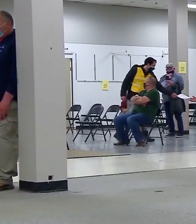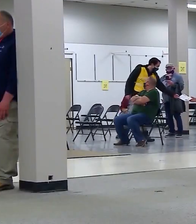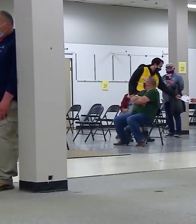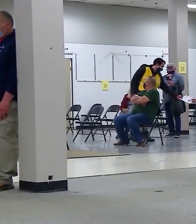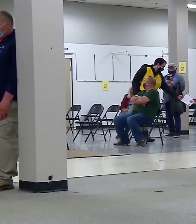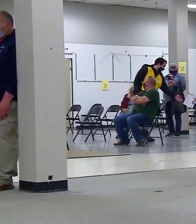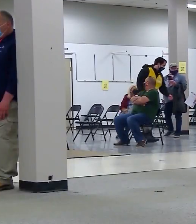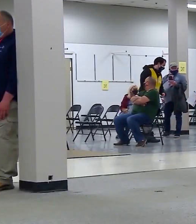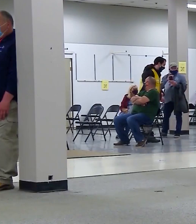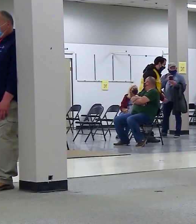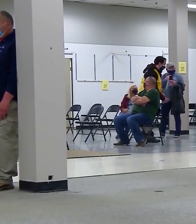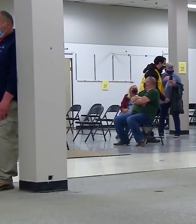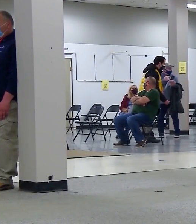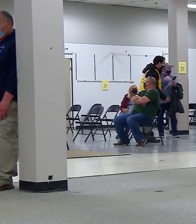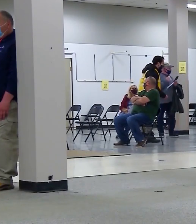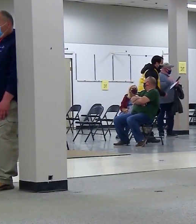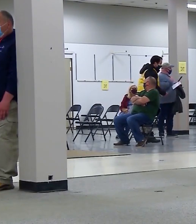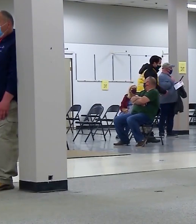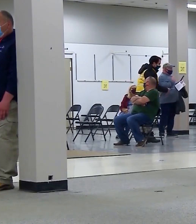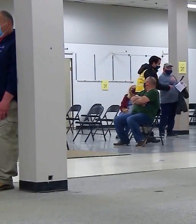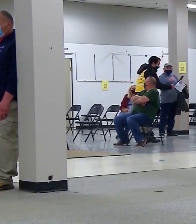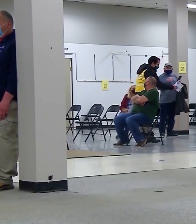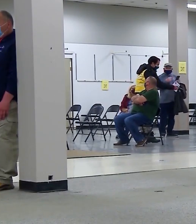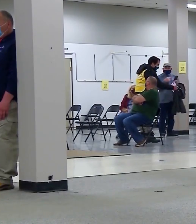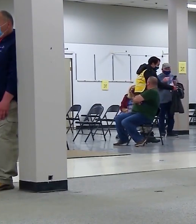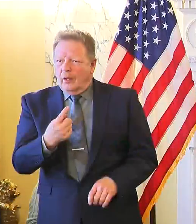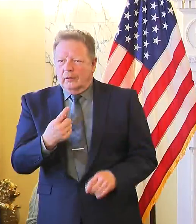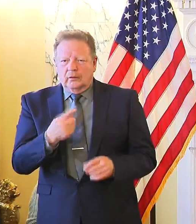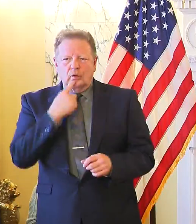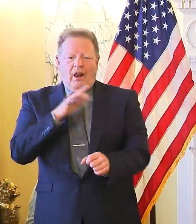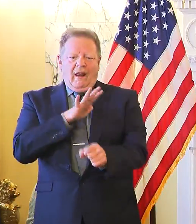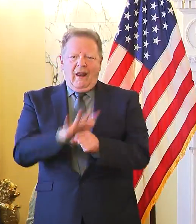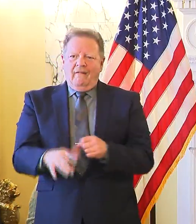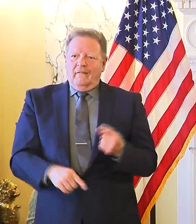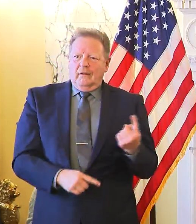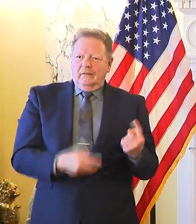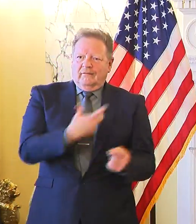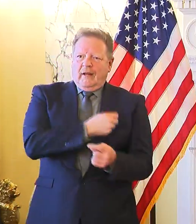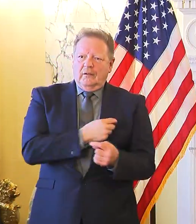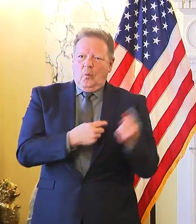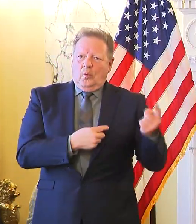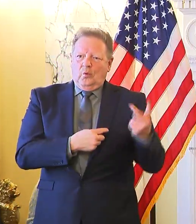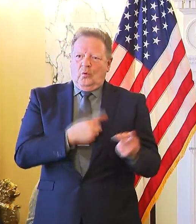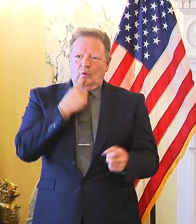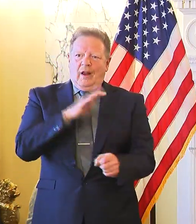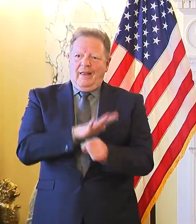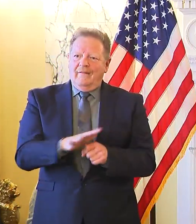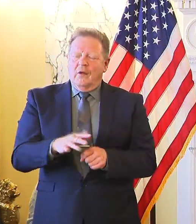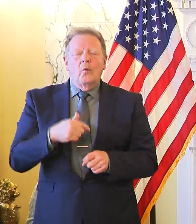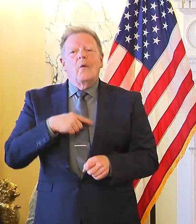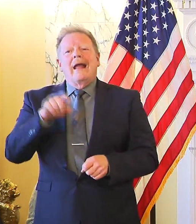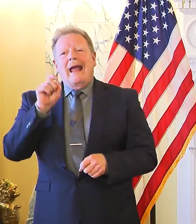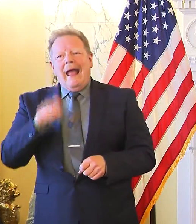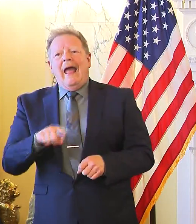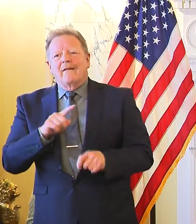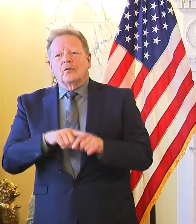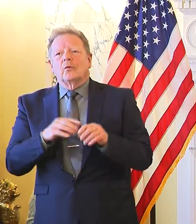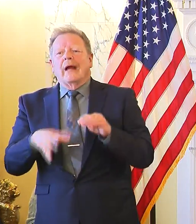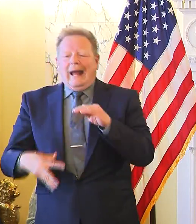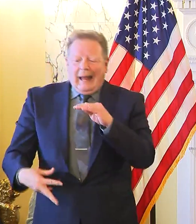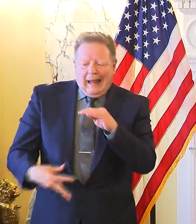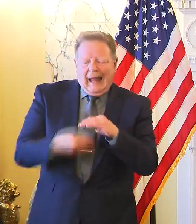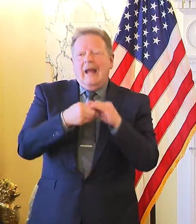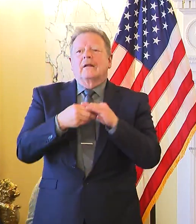she says while vaccination is critical, it's not the only way Rhode Island will get through this stage of the pandemic. We're going to have to layer